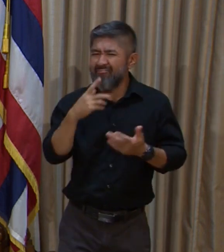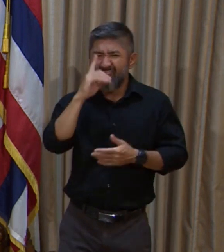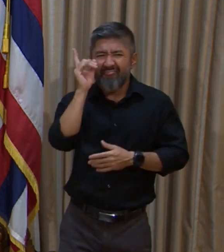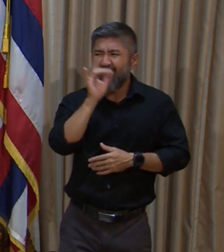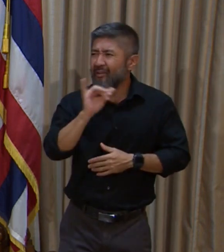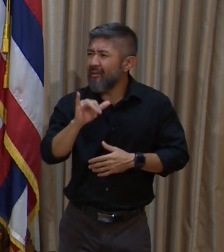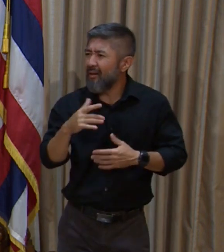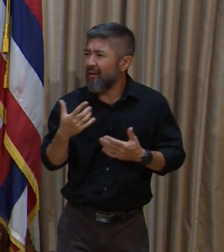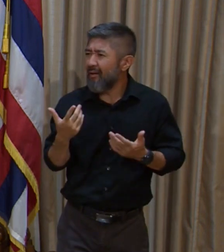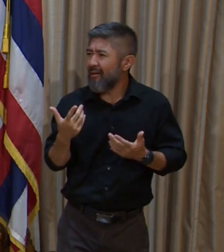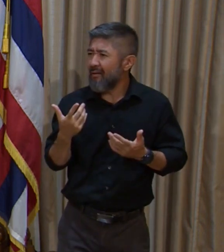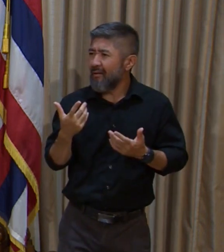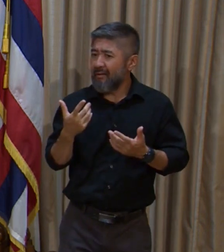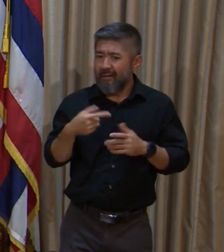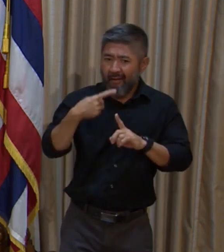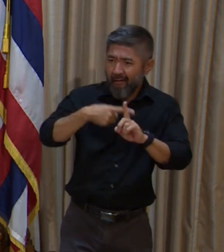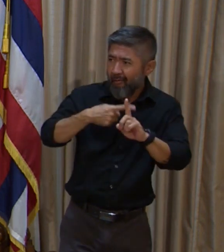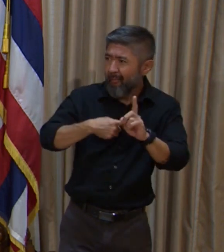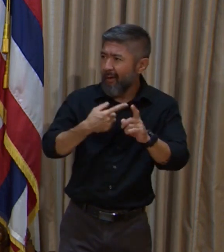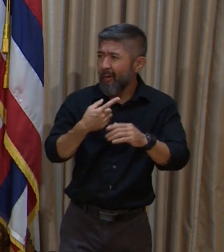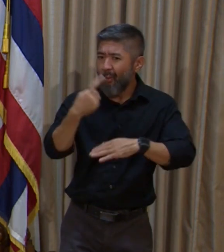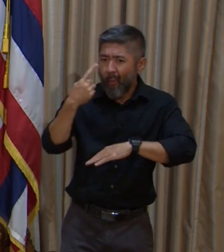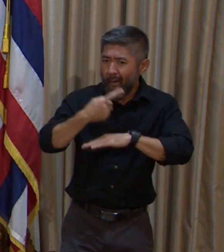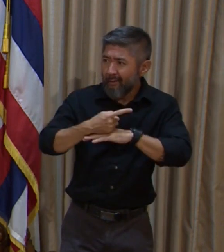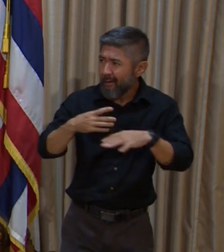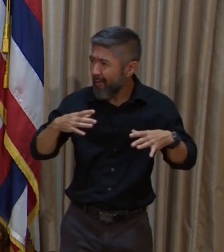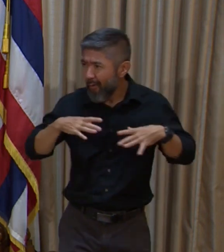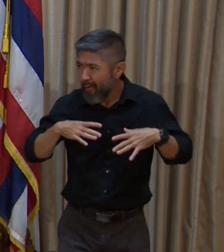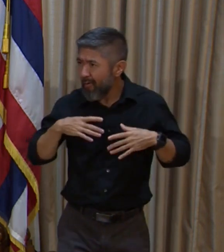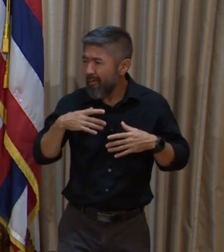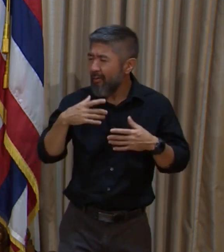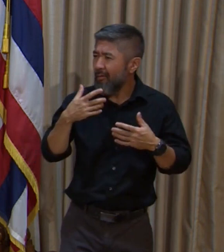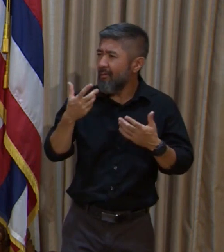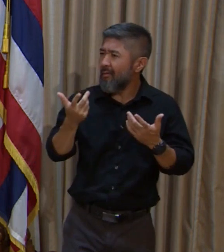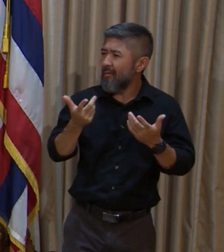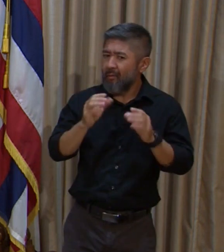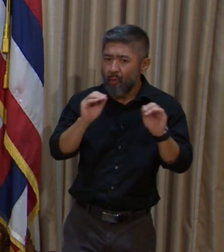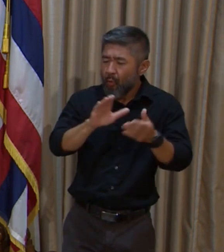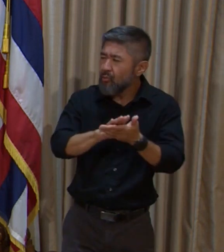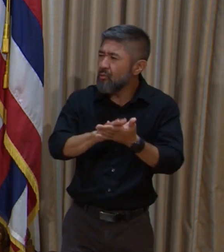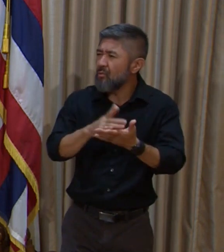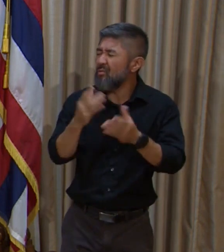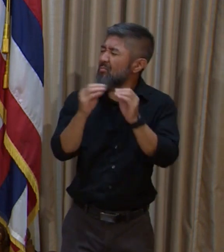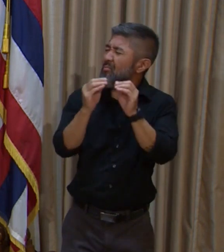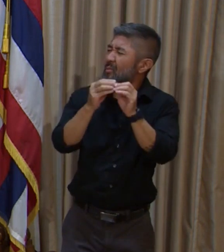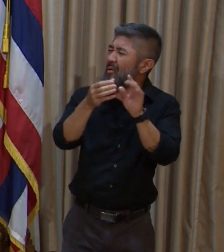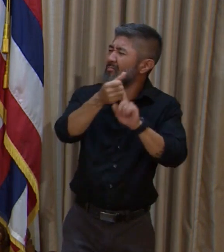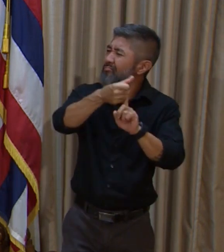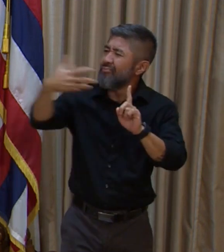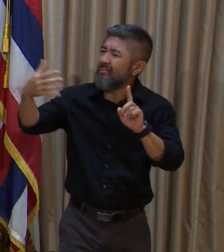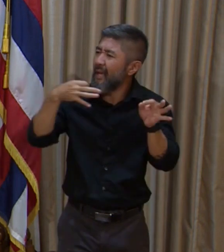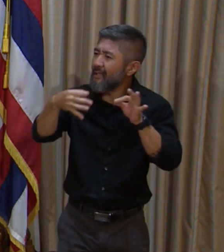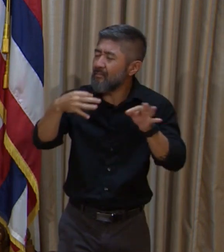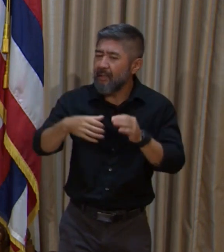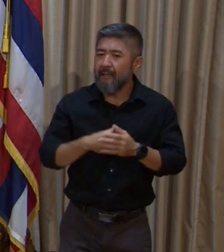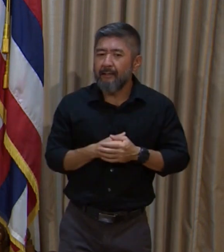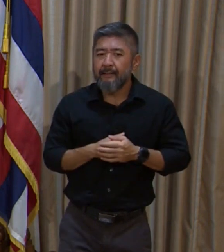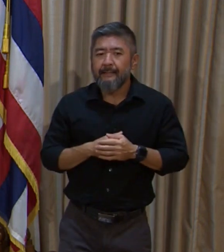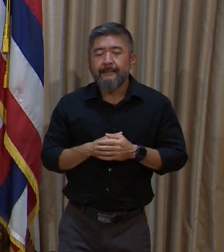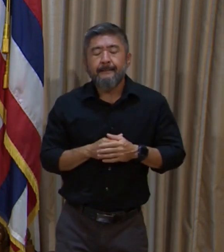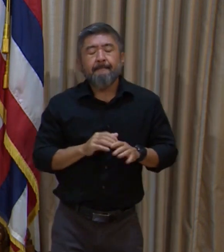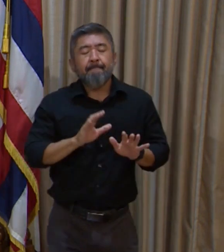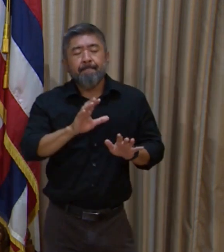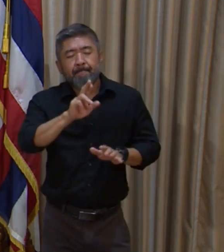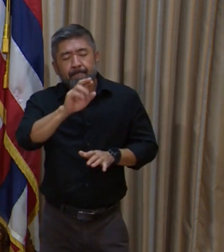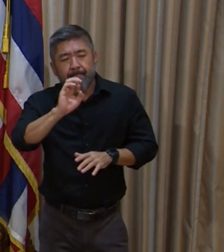they be missing one or two days under the system? Or can you give us a little color on that? Well, it would be different, Rick. And